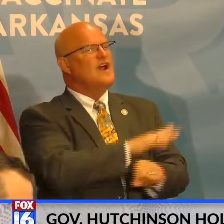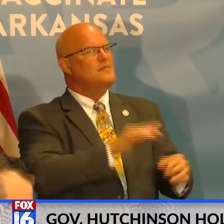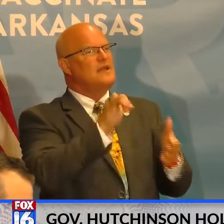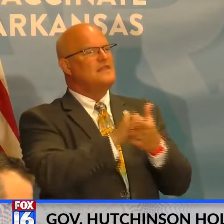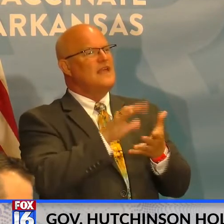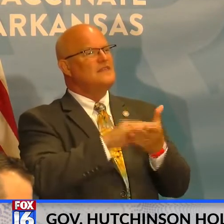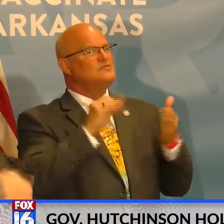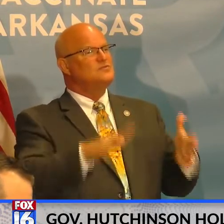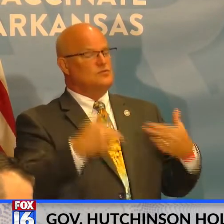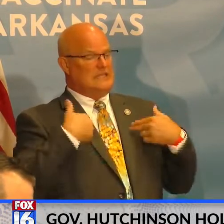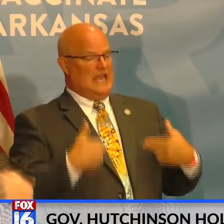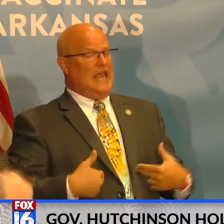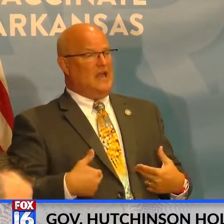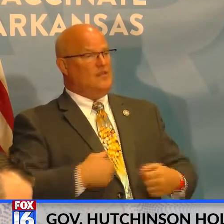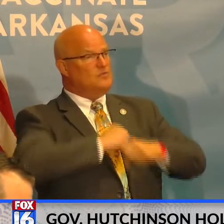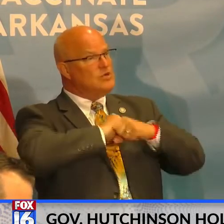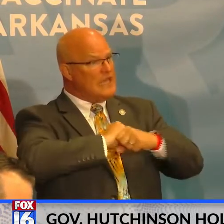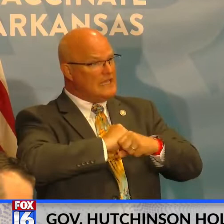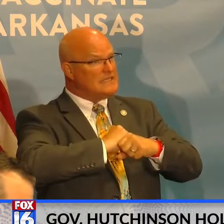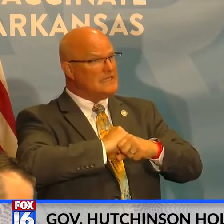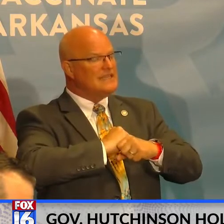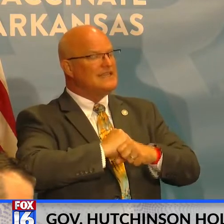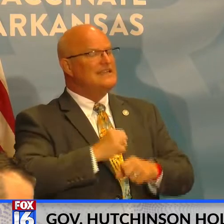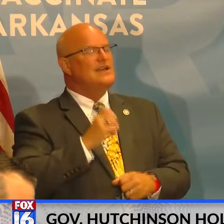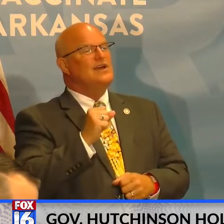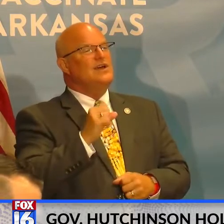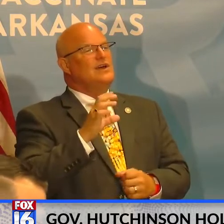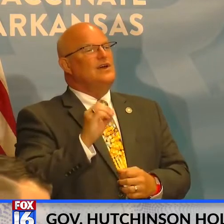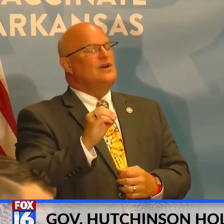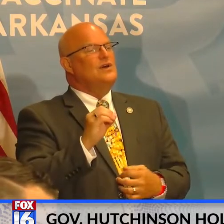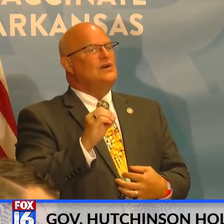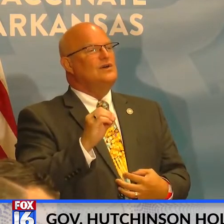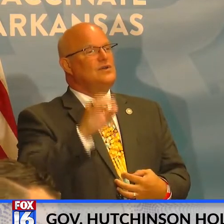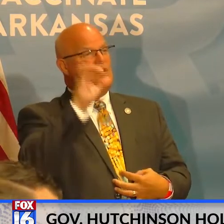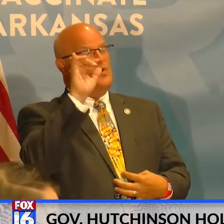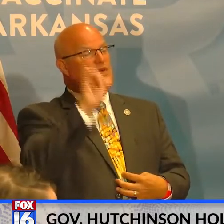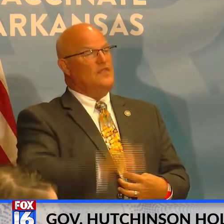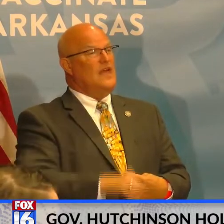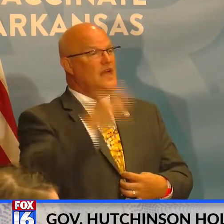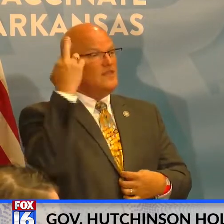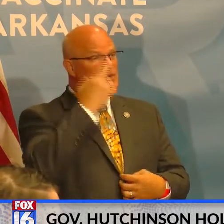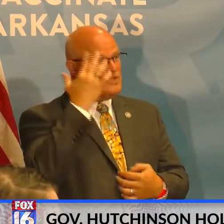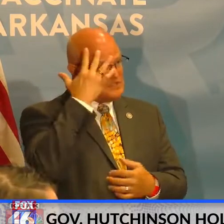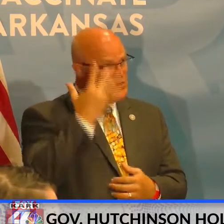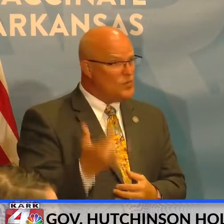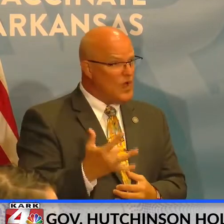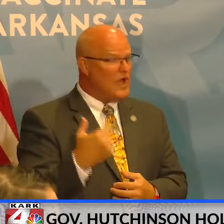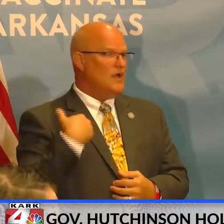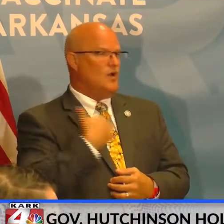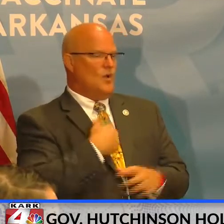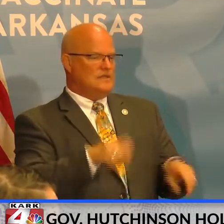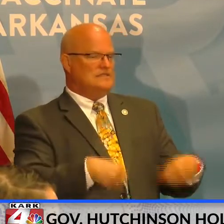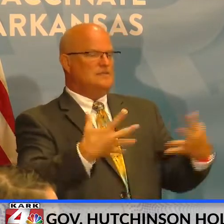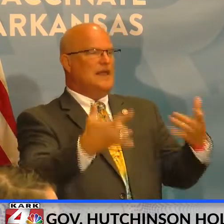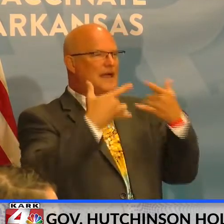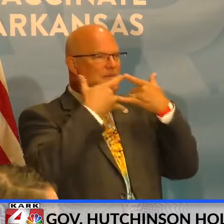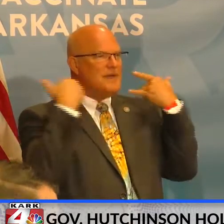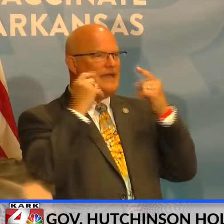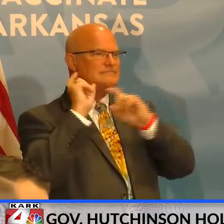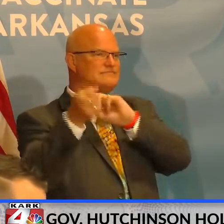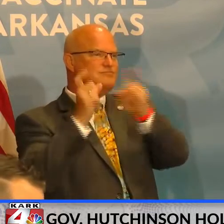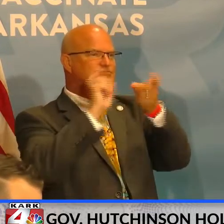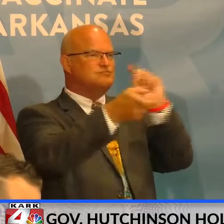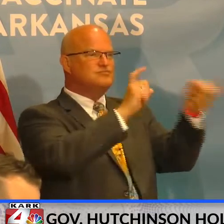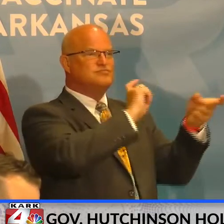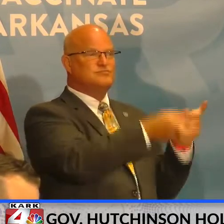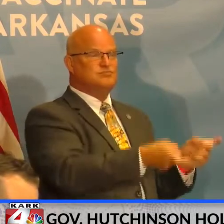the students' healths are protected. And so, uh, that's the reason that we're supplying masks. And so whether